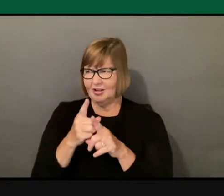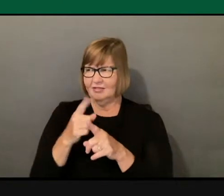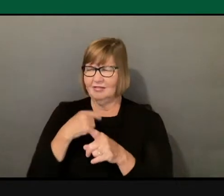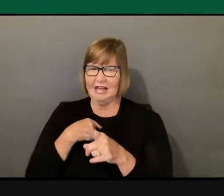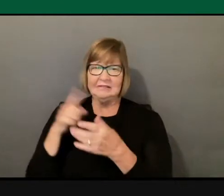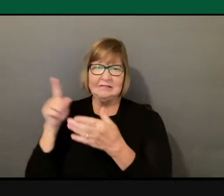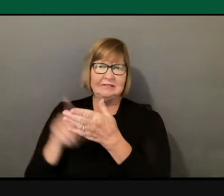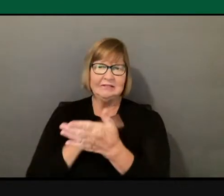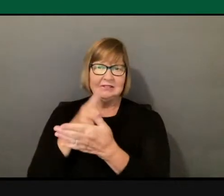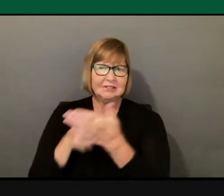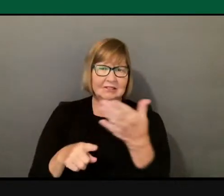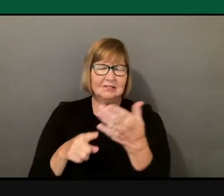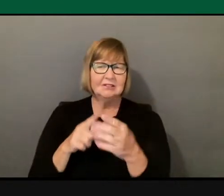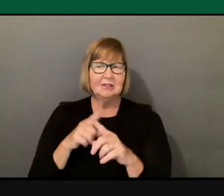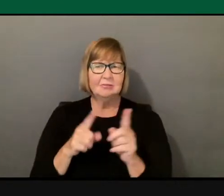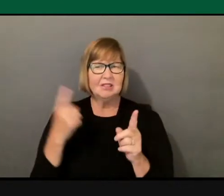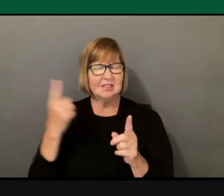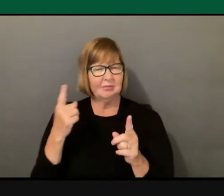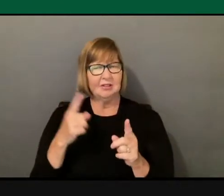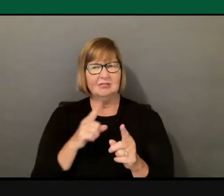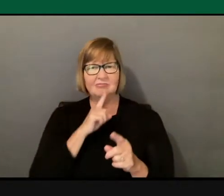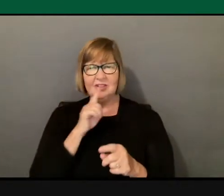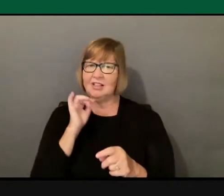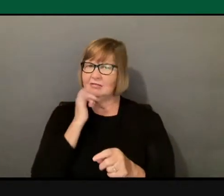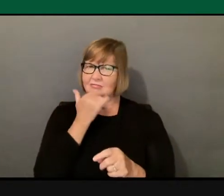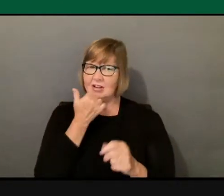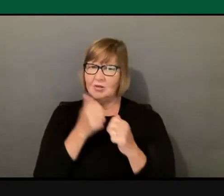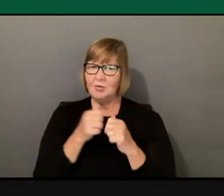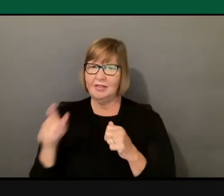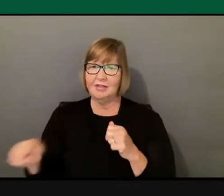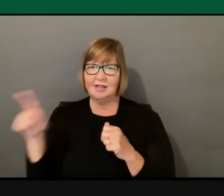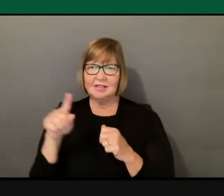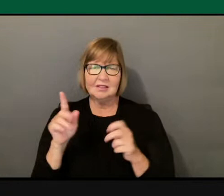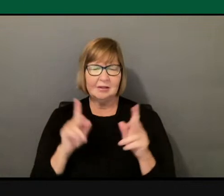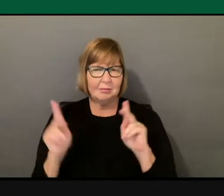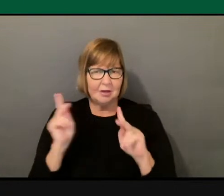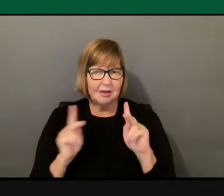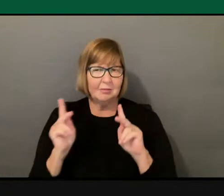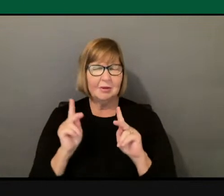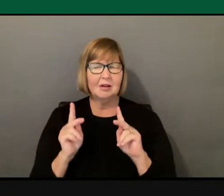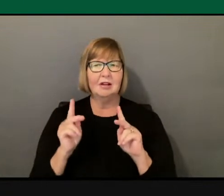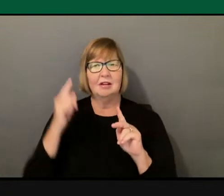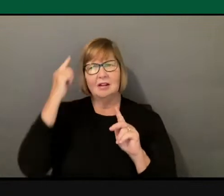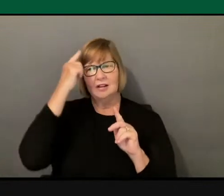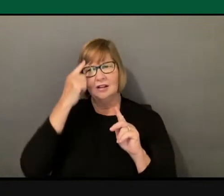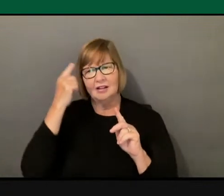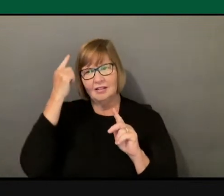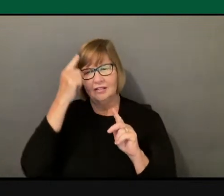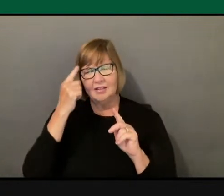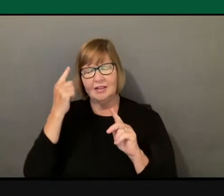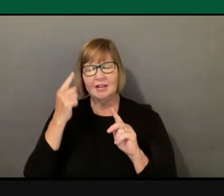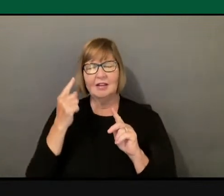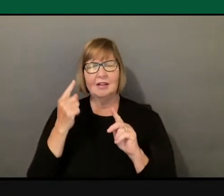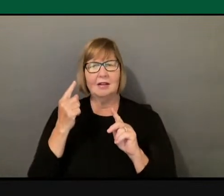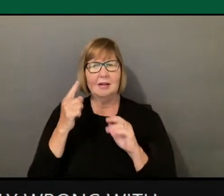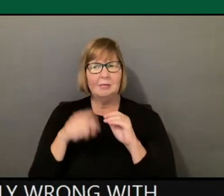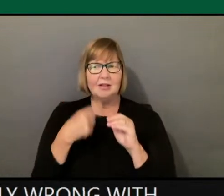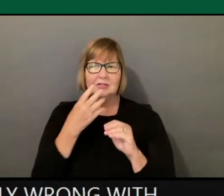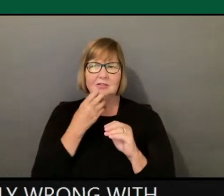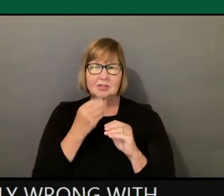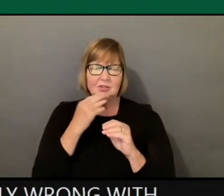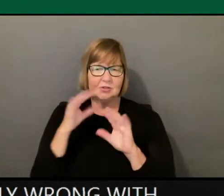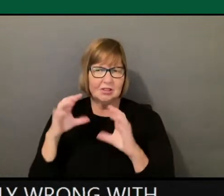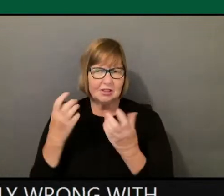there's something really profoundly wrong with these people. And then they begin to think about Judaism as a whole, right? It takes this really profound role